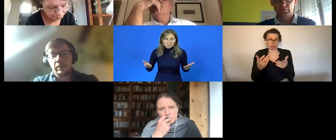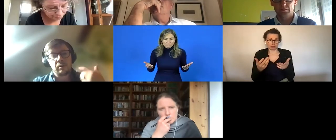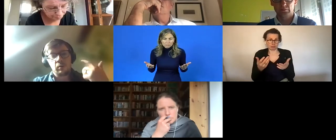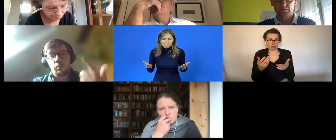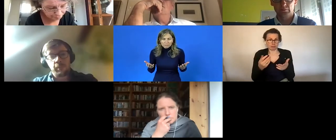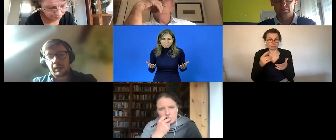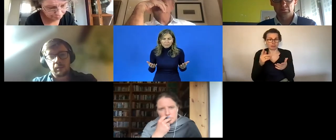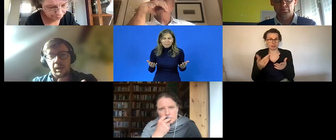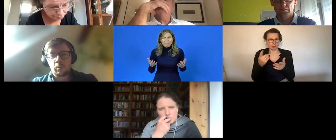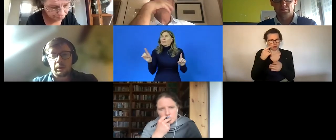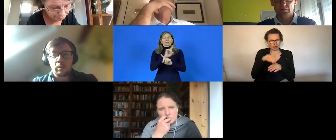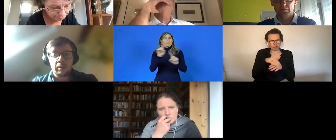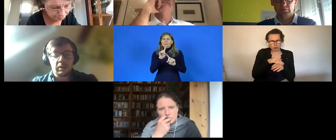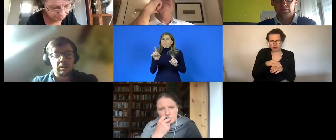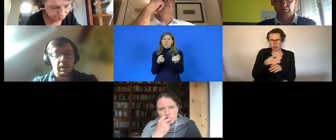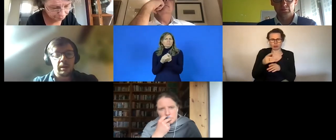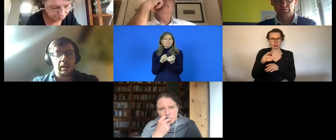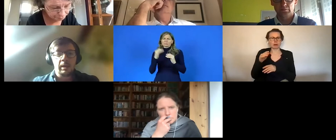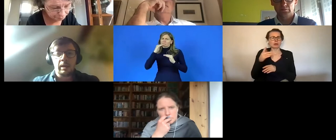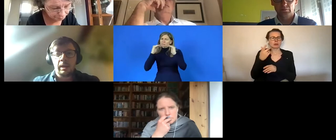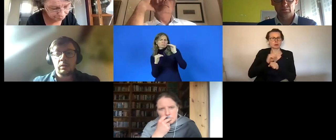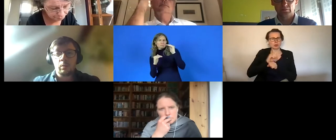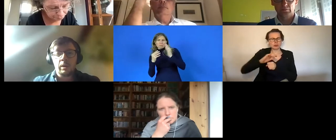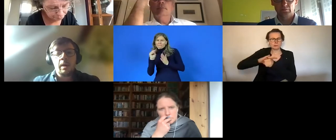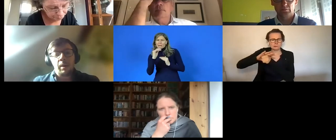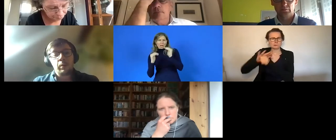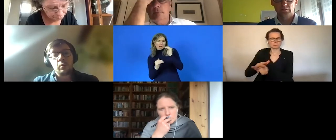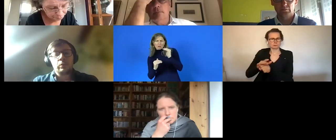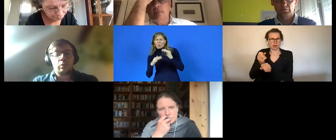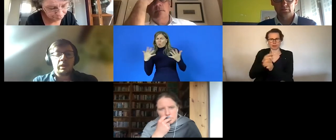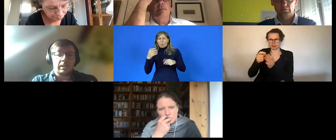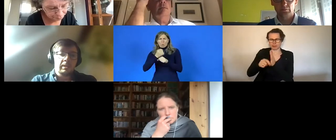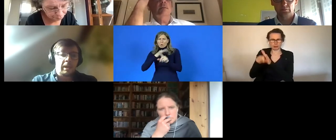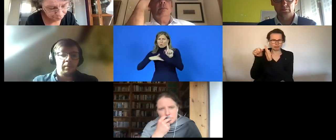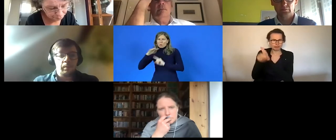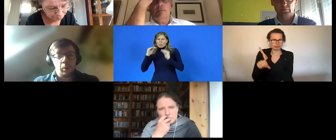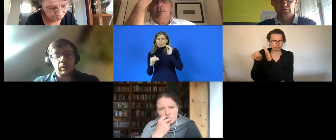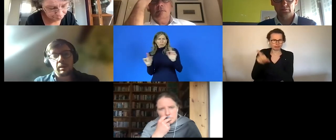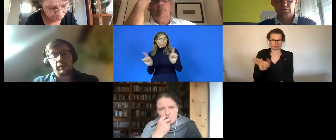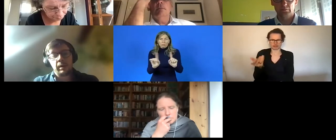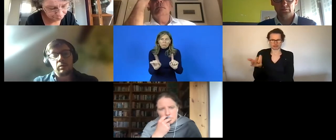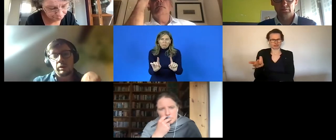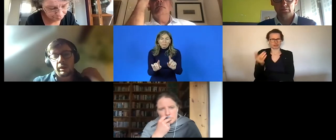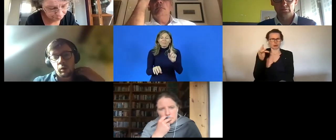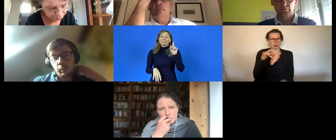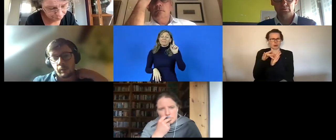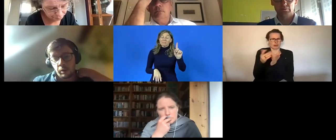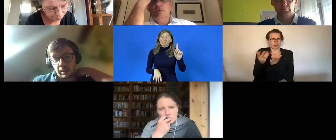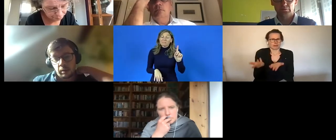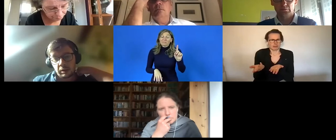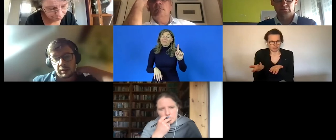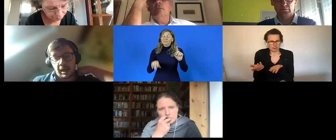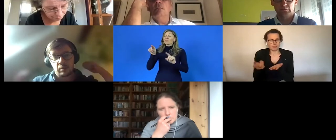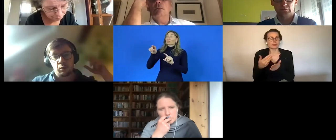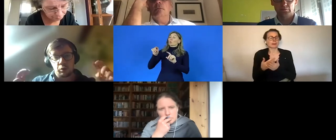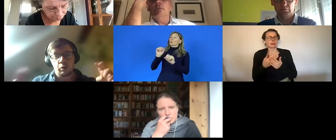payments or back but working conditions and and and so on but we also want to stress that these kind of models the social economy models